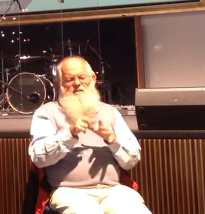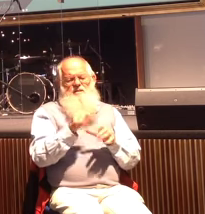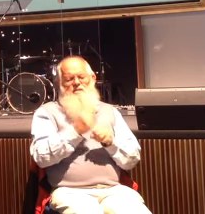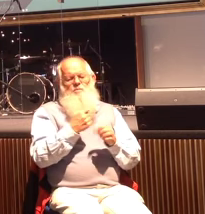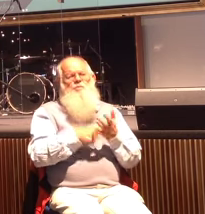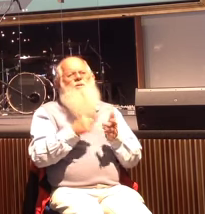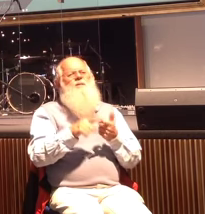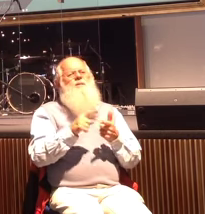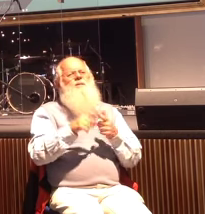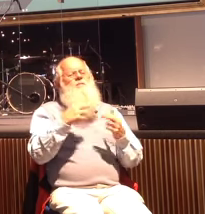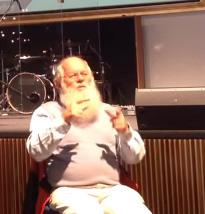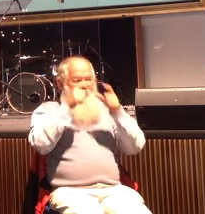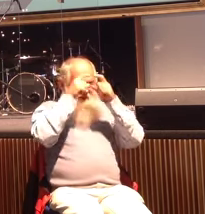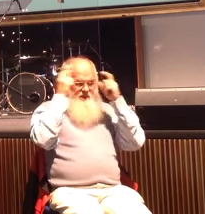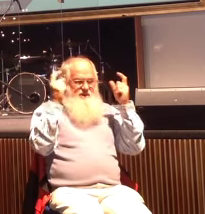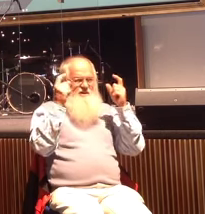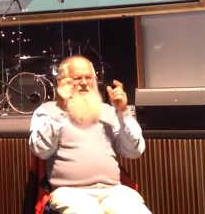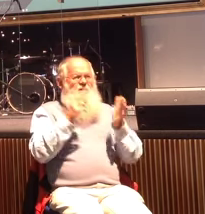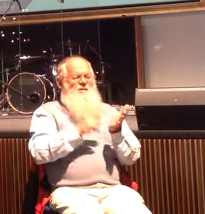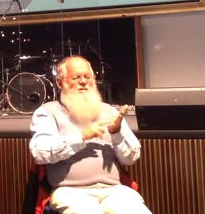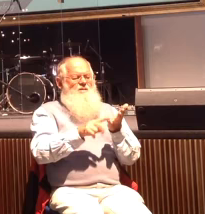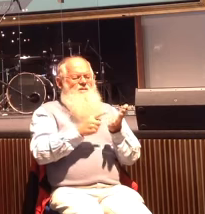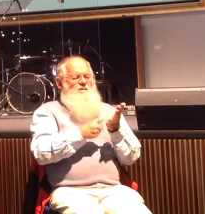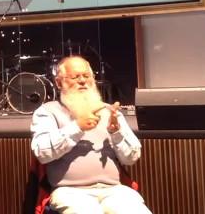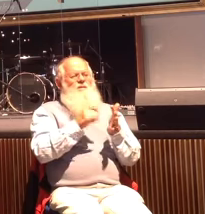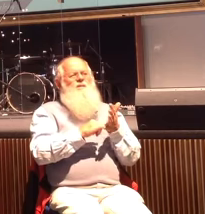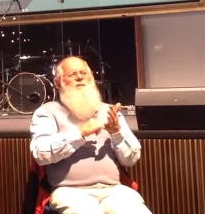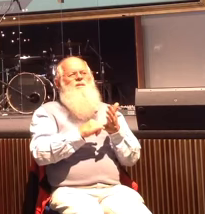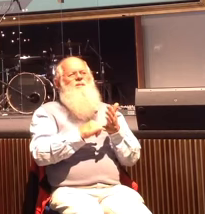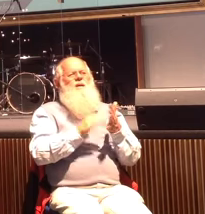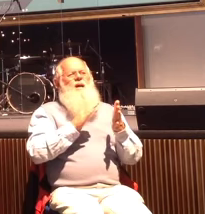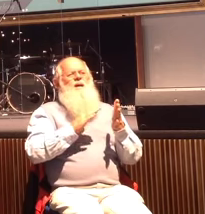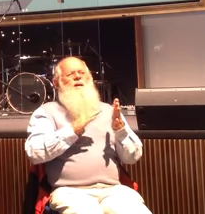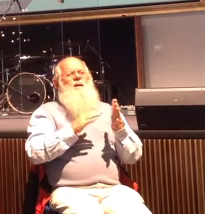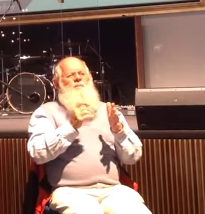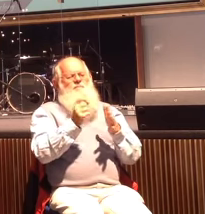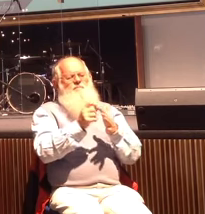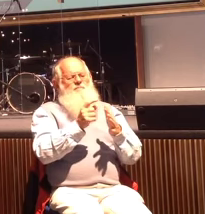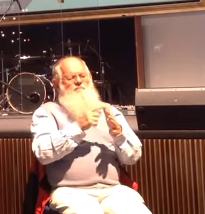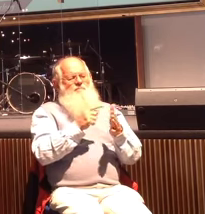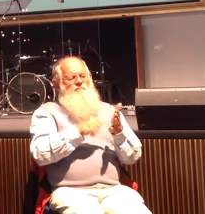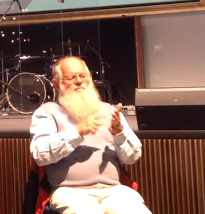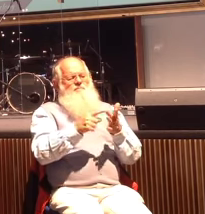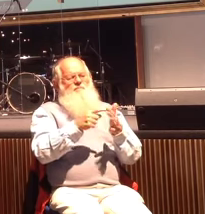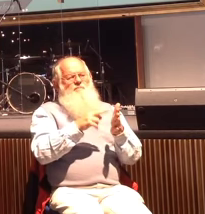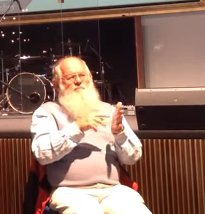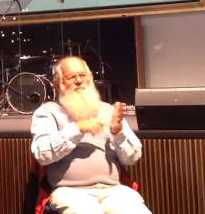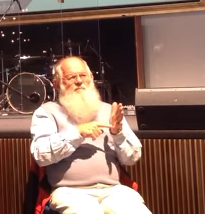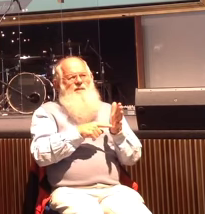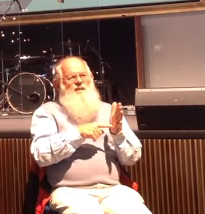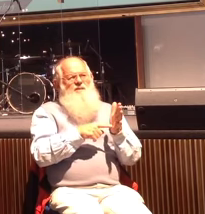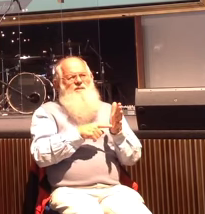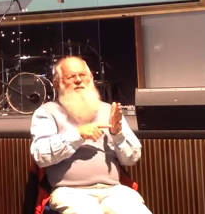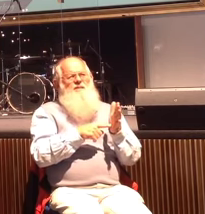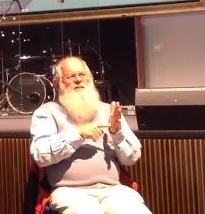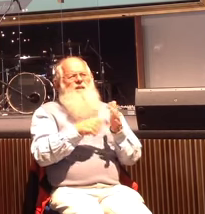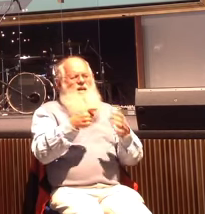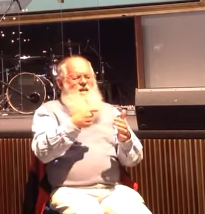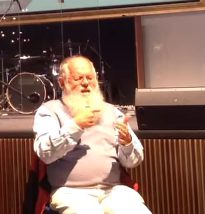And I was nursing a patient who had just had a knee replacement and had lost a lot of blood. Now, because he had